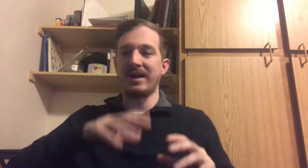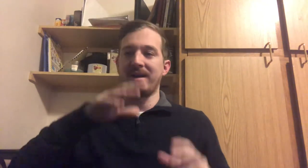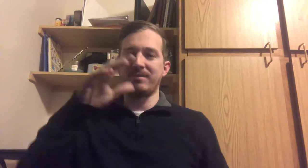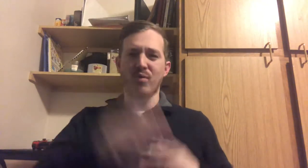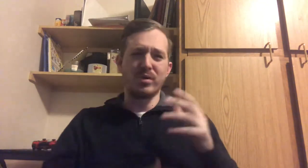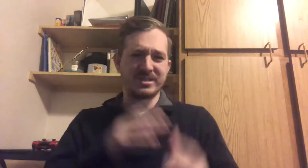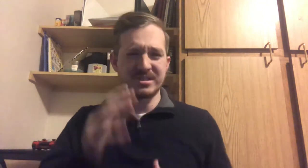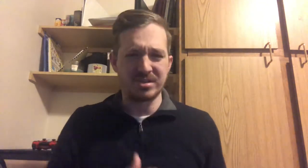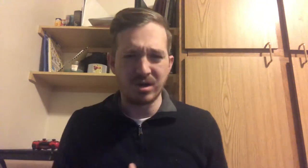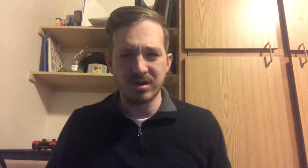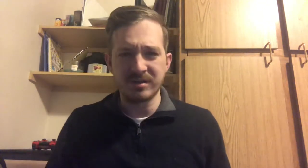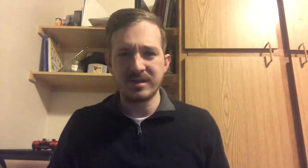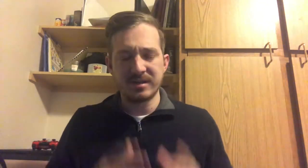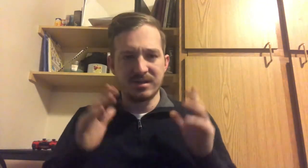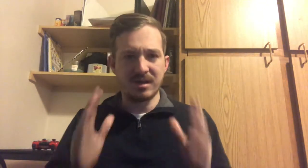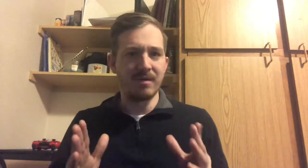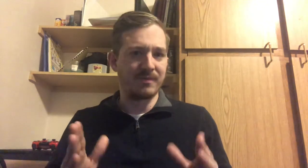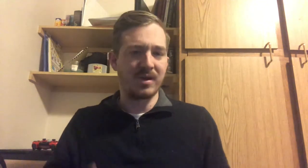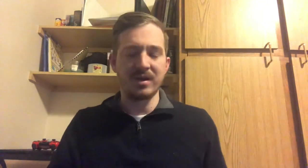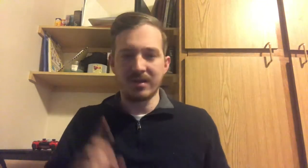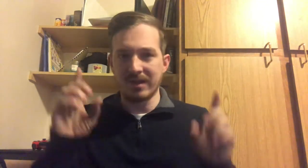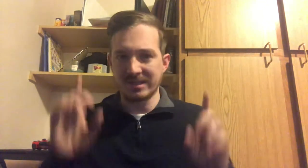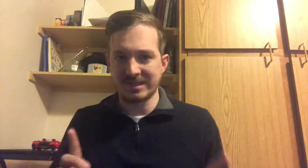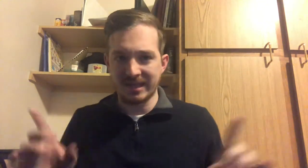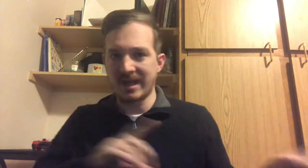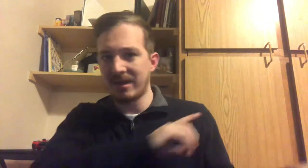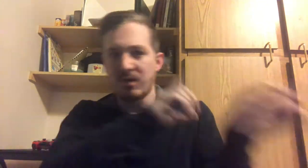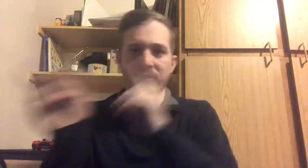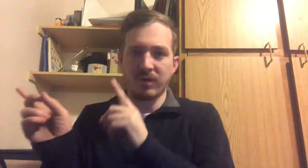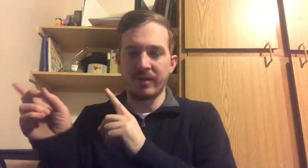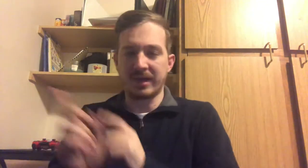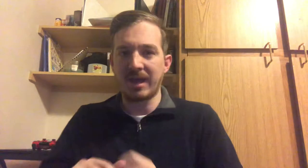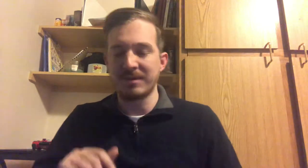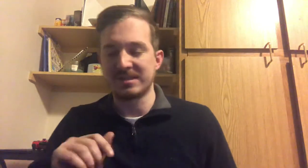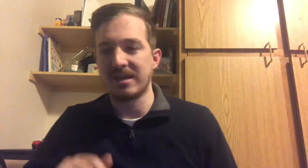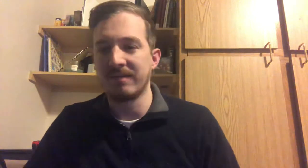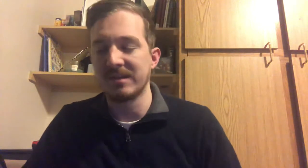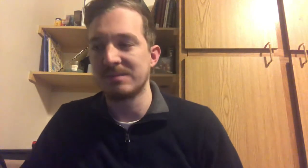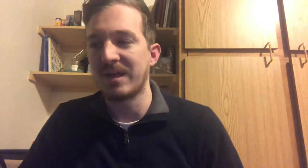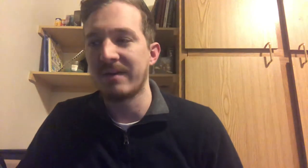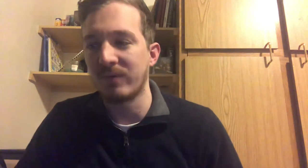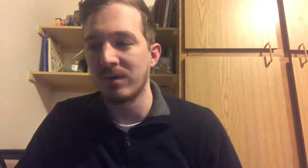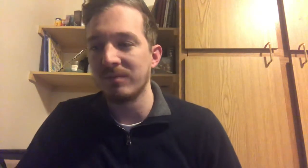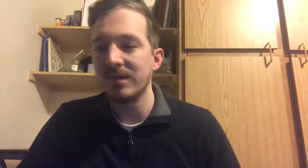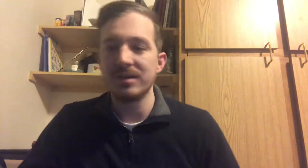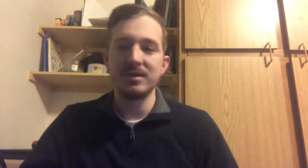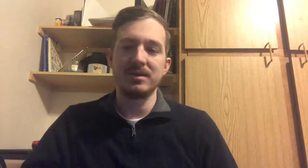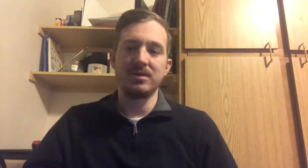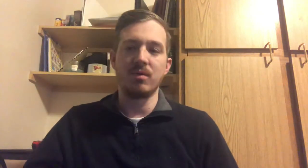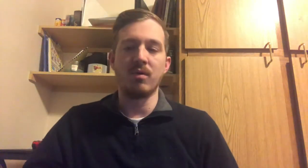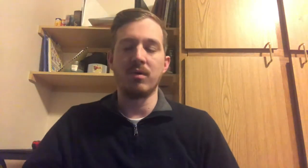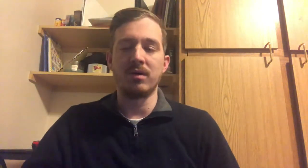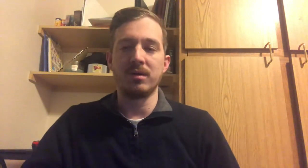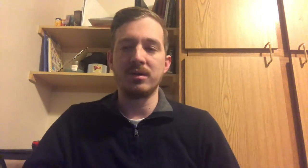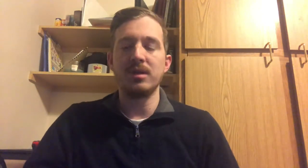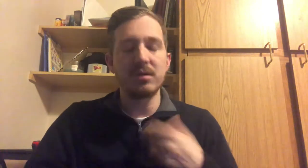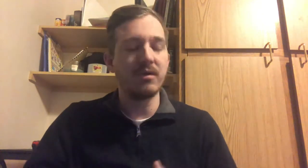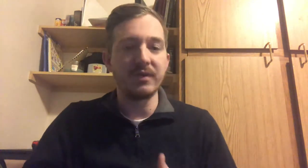more stern up front, unless, again, over on the gaming side of this platform, or, you know, goofing